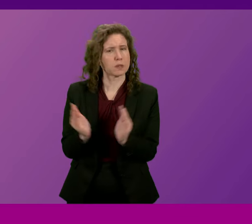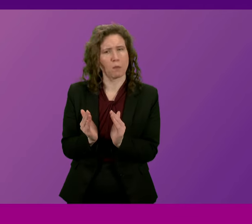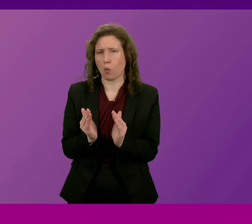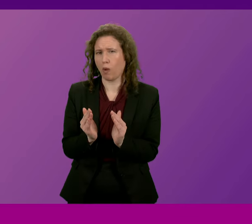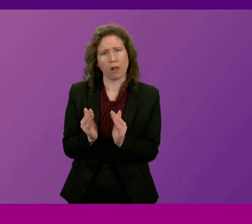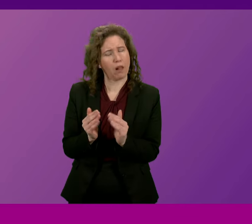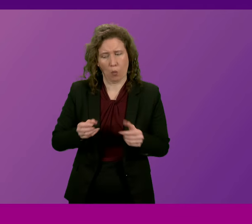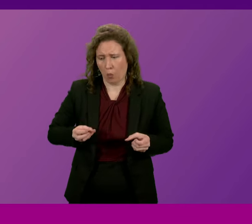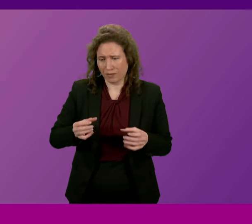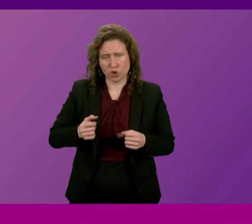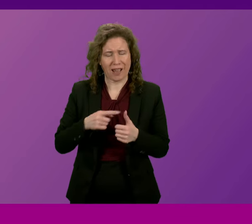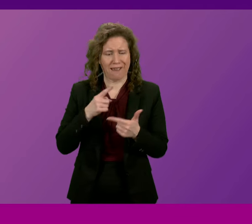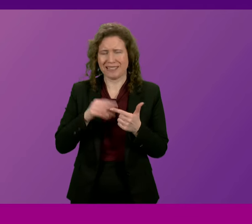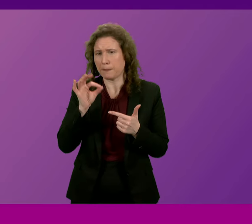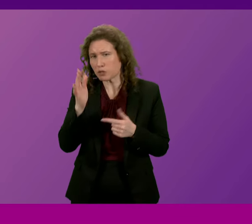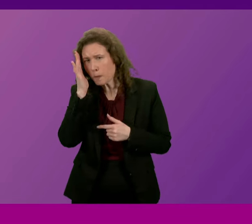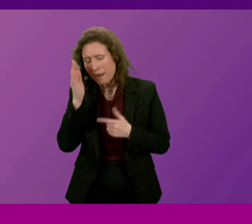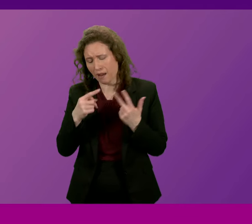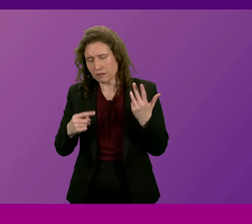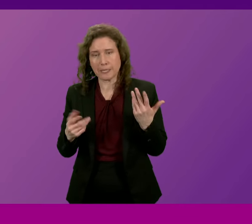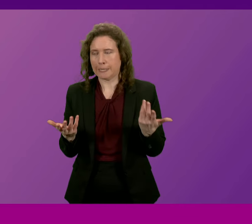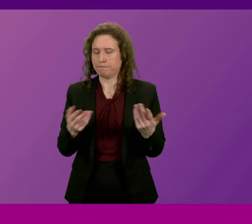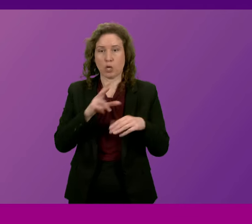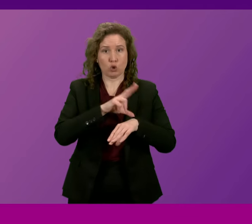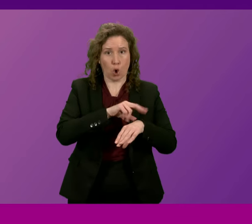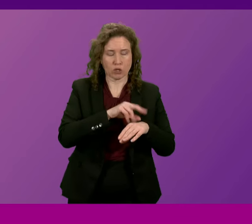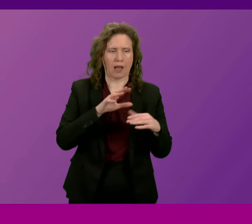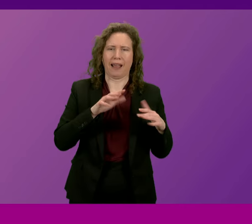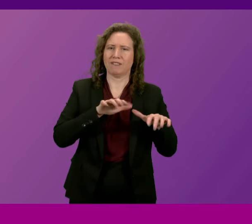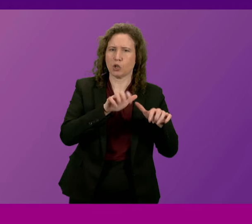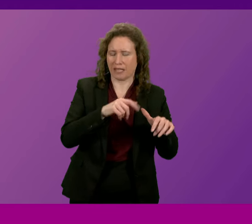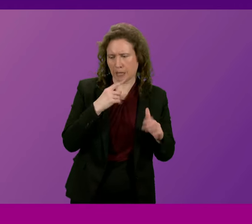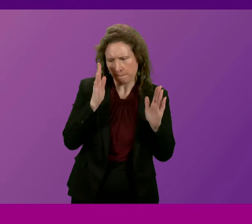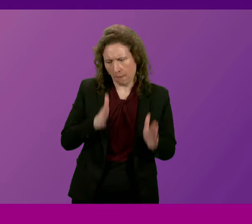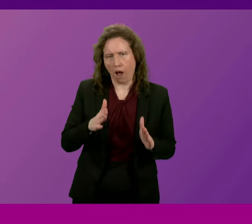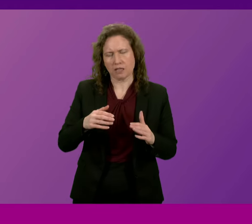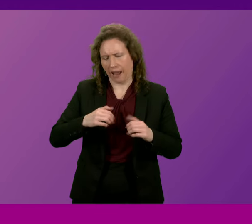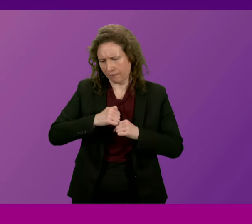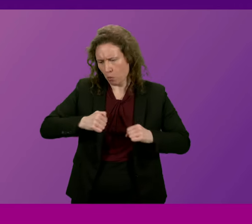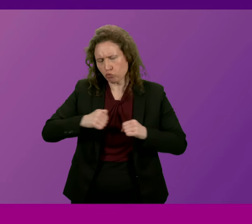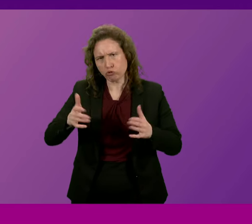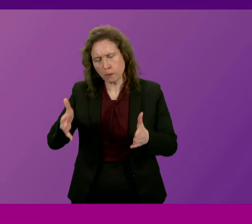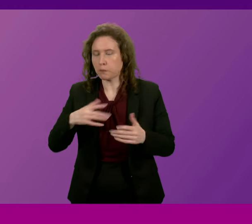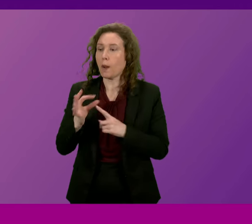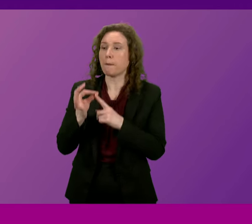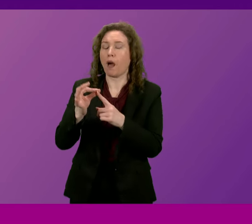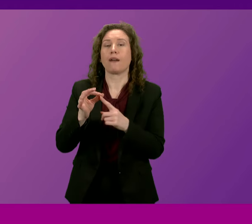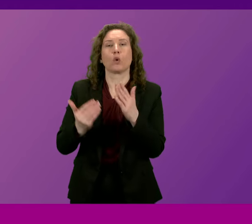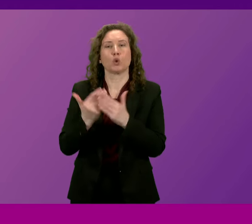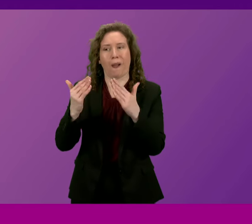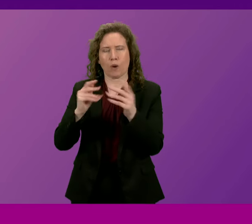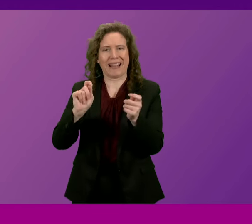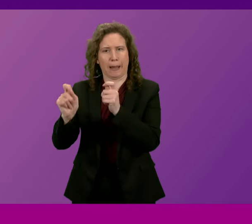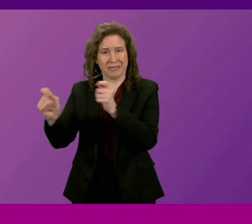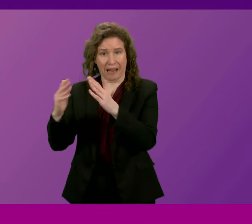wheelchairs or specialised beds recommended by her daughter's physio. She has applied for adopted housing but